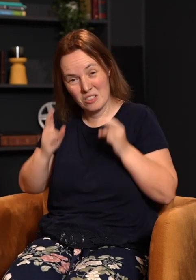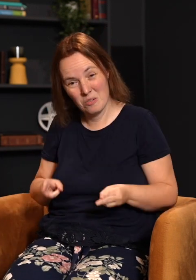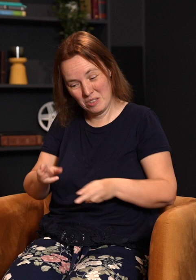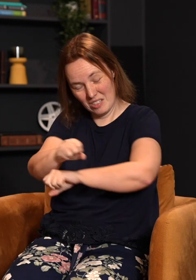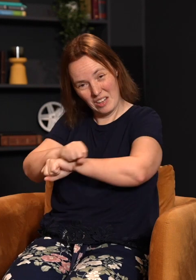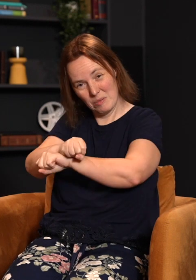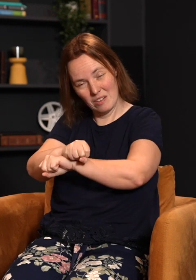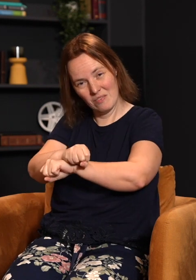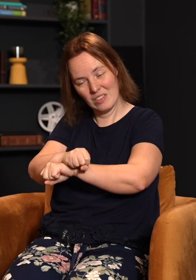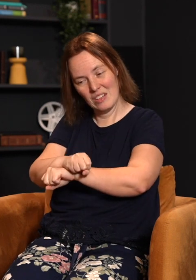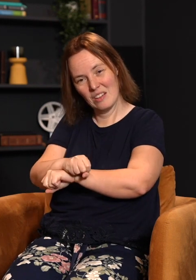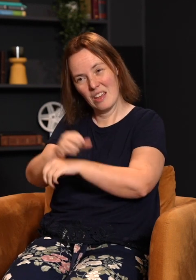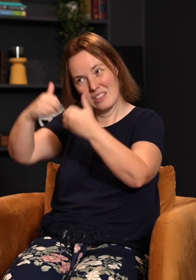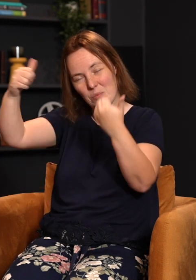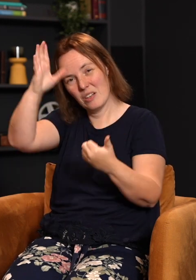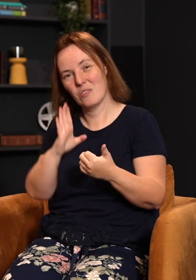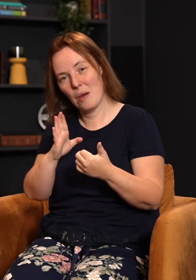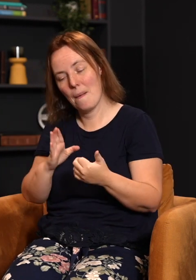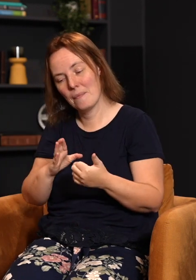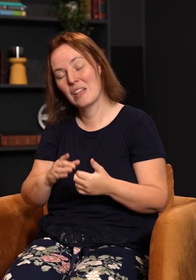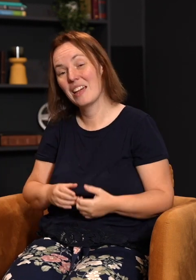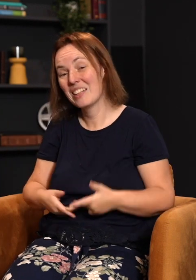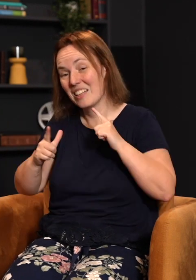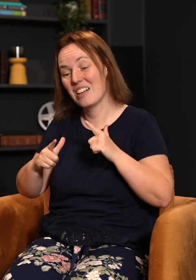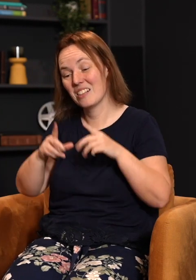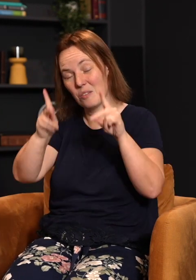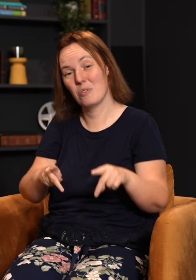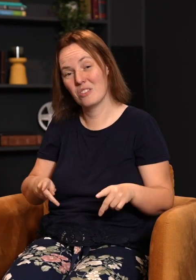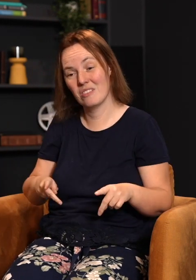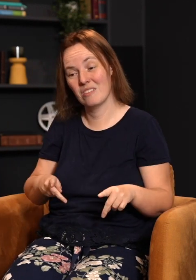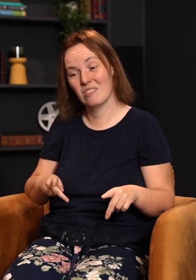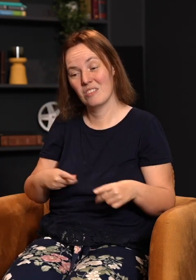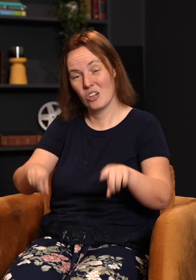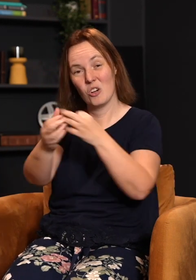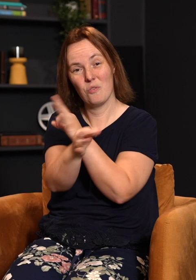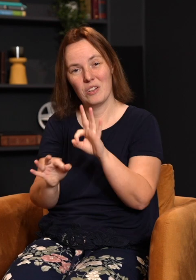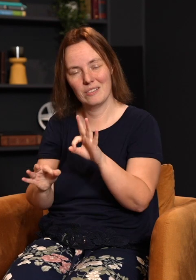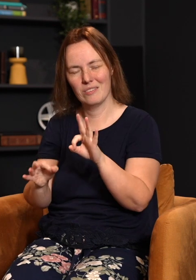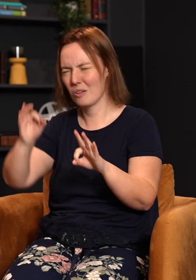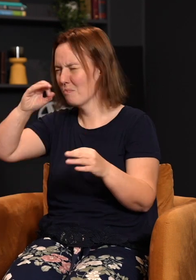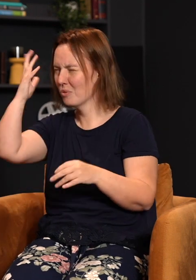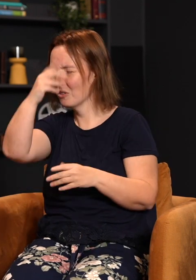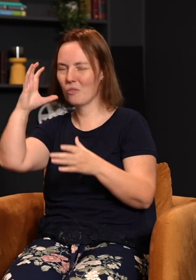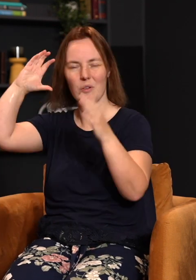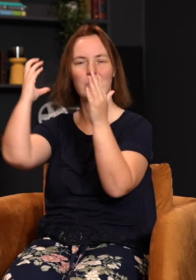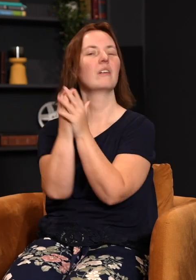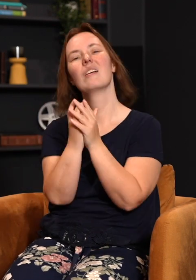separated from God, while at the same time allowing the person to go free. It was really a beautiful picture. Even in those days,